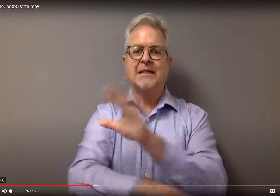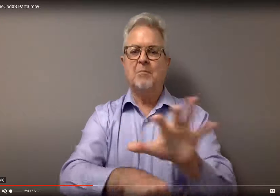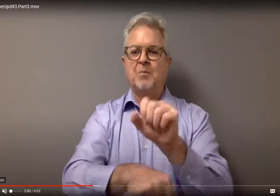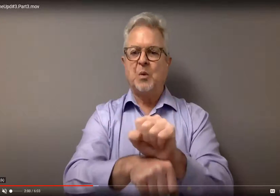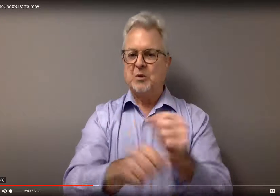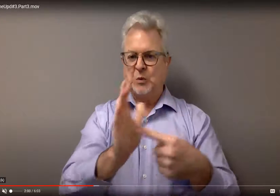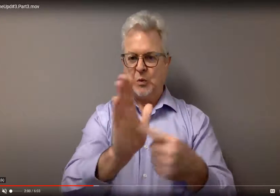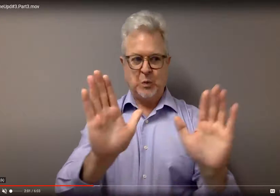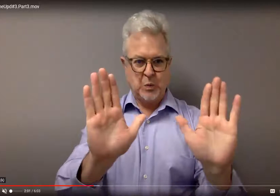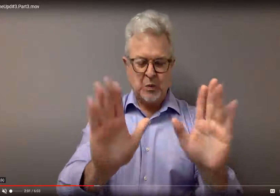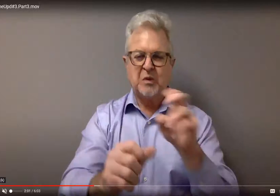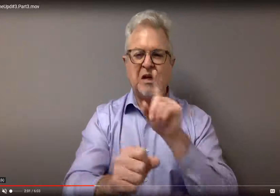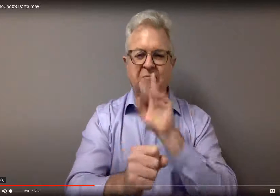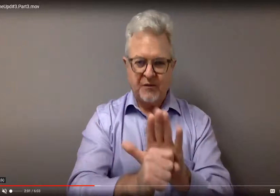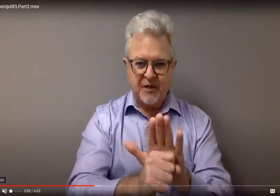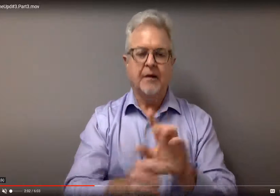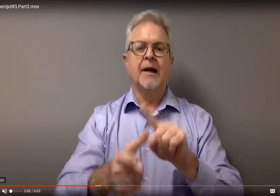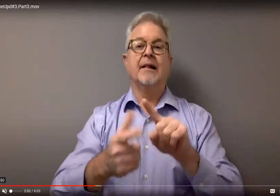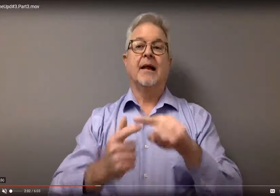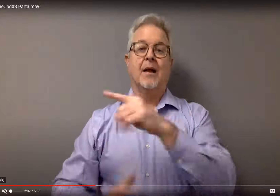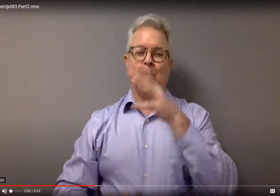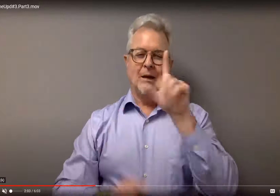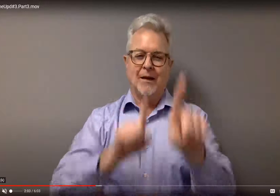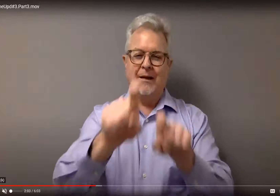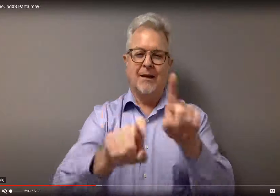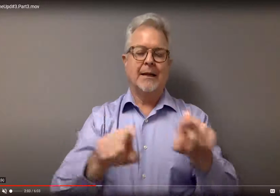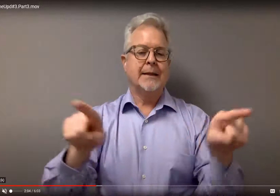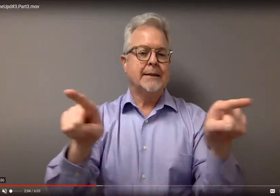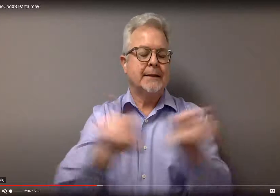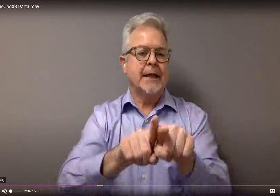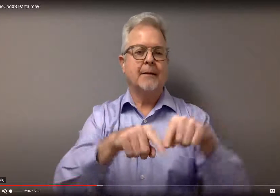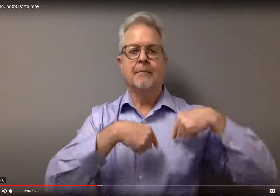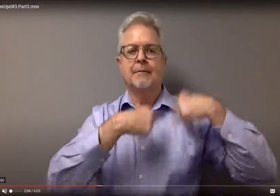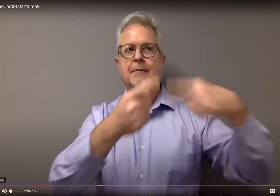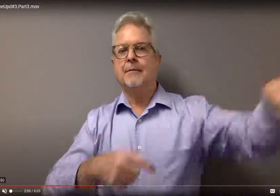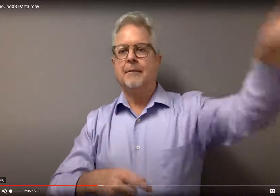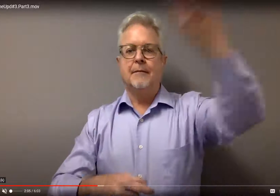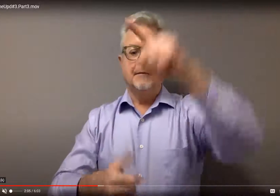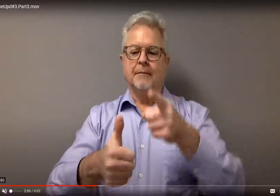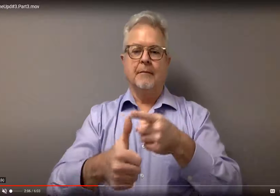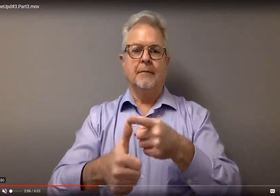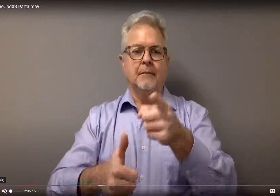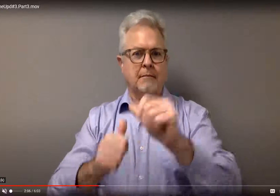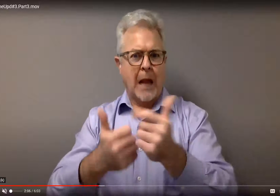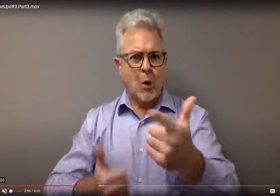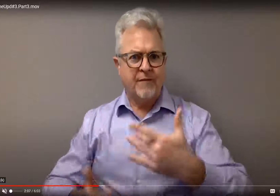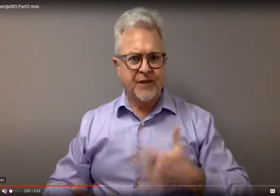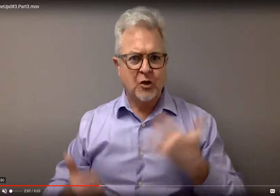They will also ask to see your confirmation for your vaccination appointment, and they will ask you the same questions